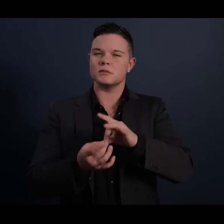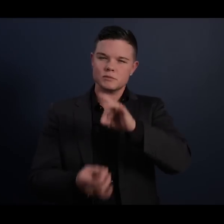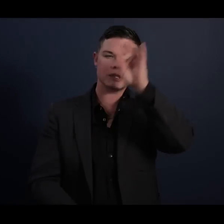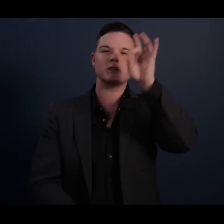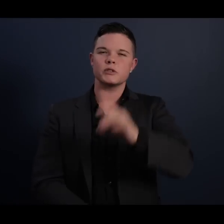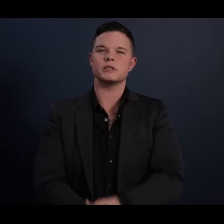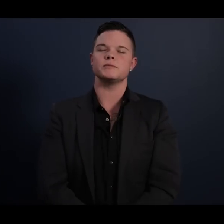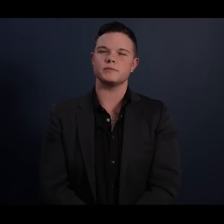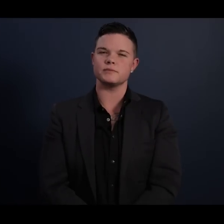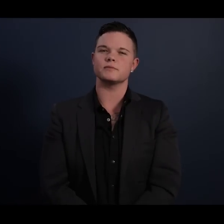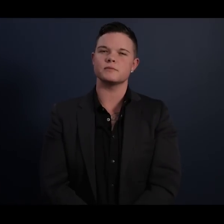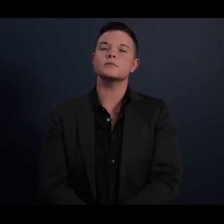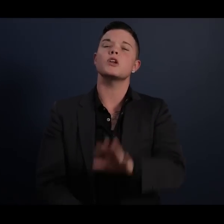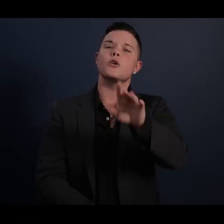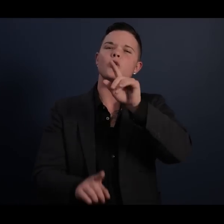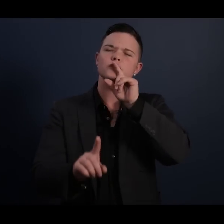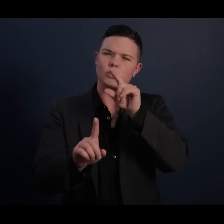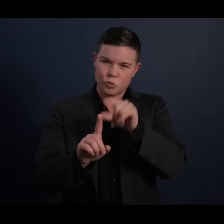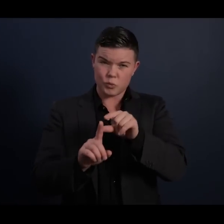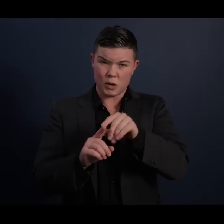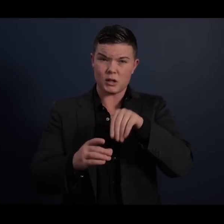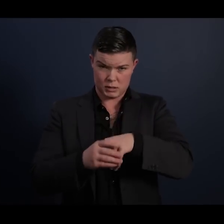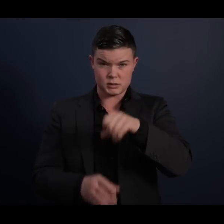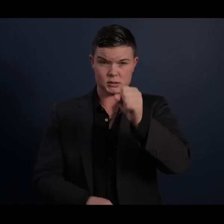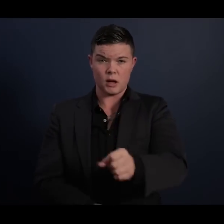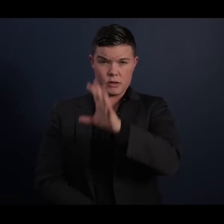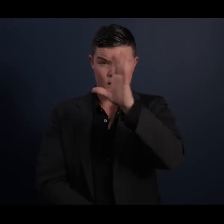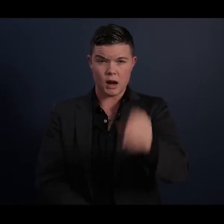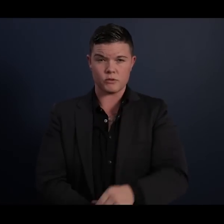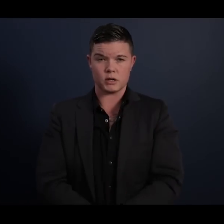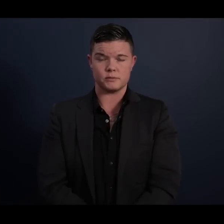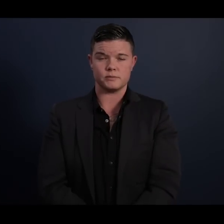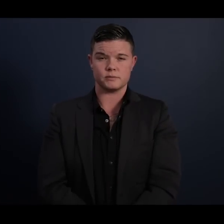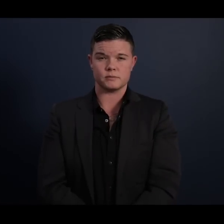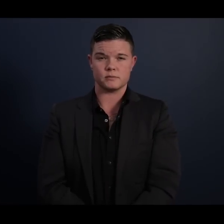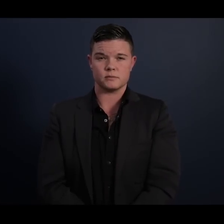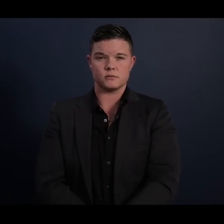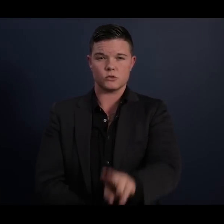There's a word in South Africa, Ubuntu.